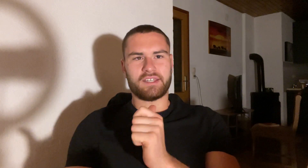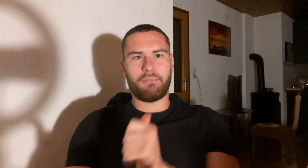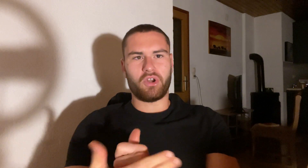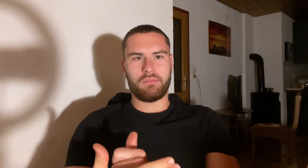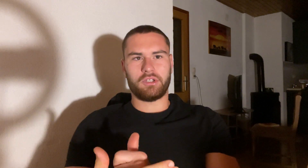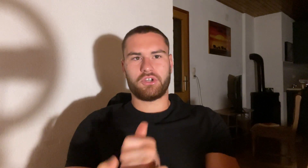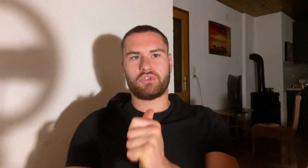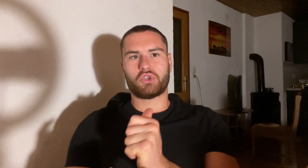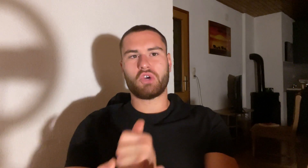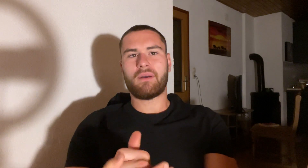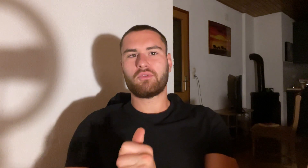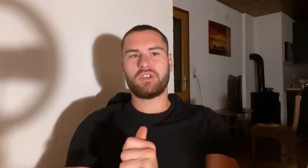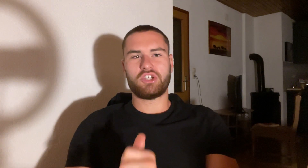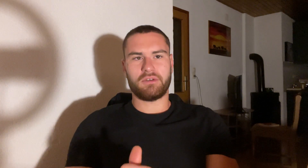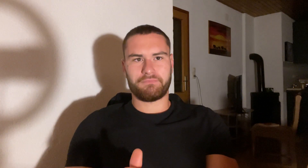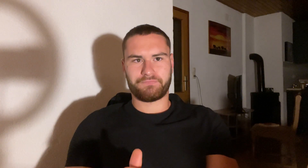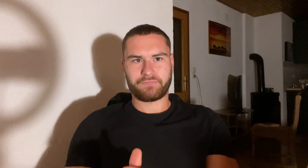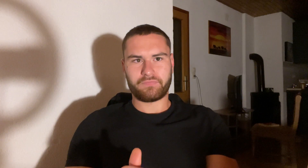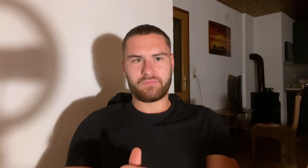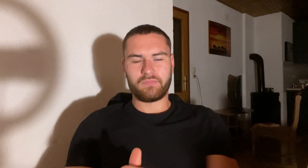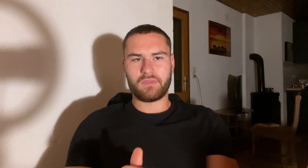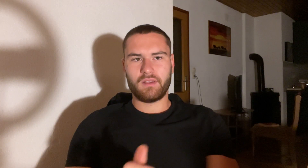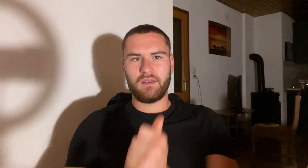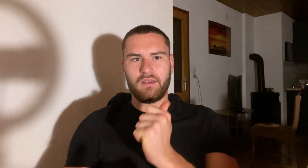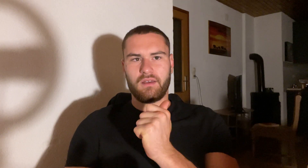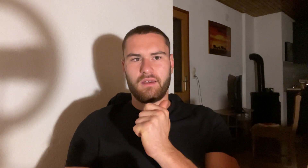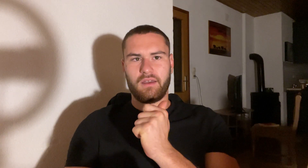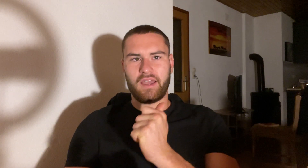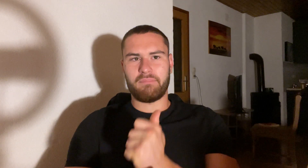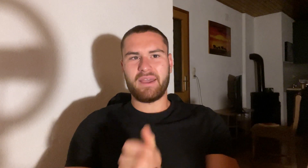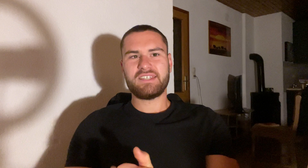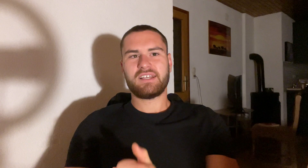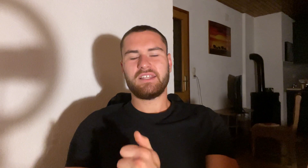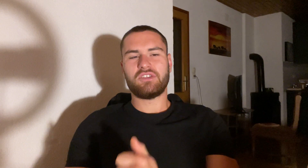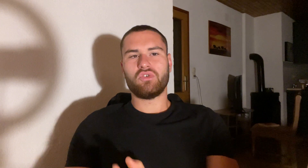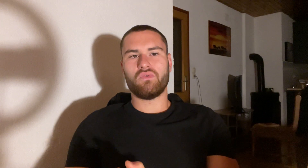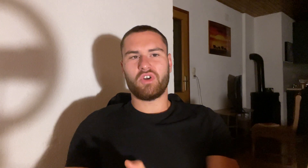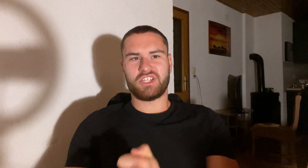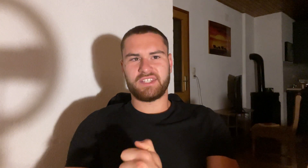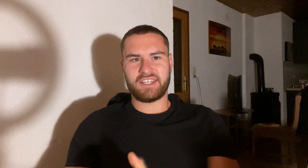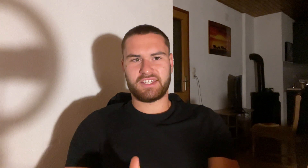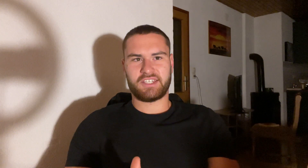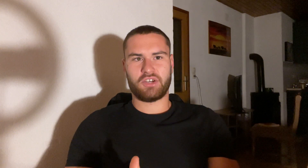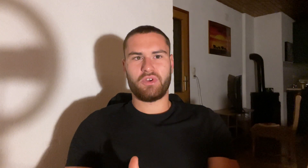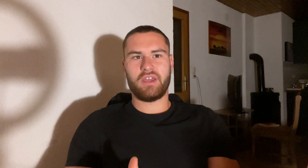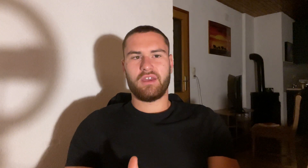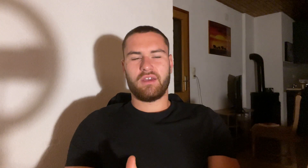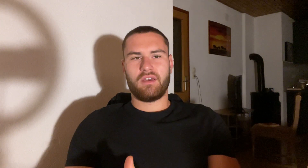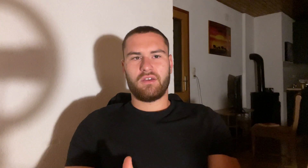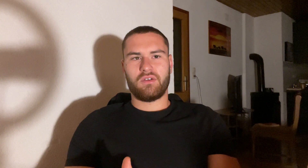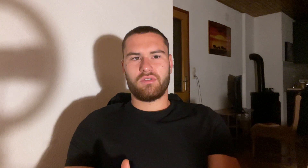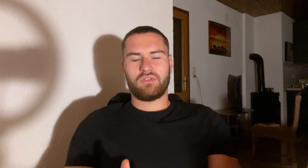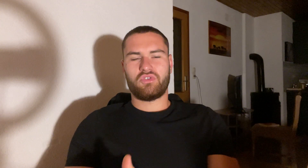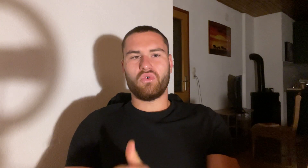a bodybuilder is to show up to the gym and basically do what is necessary to